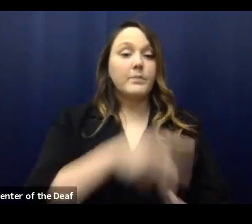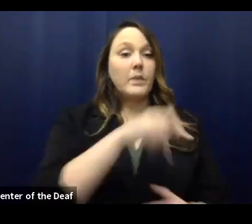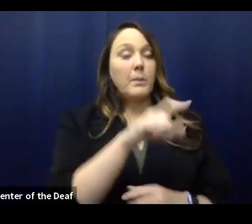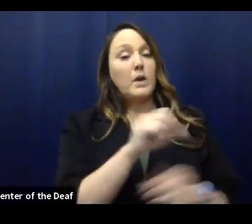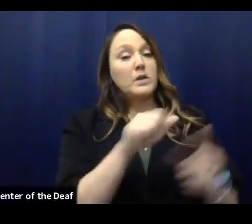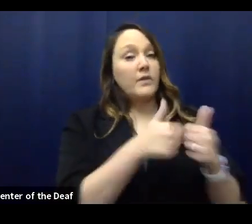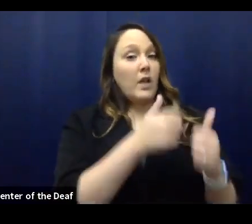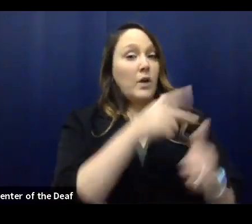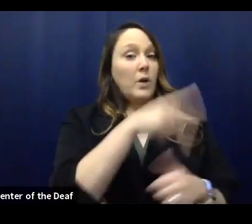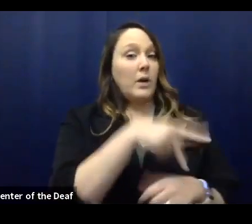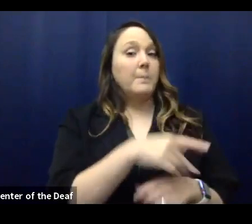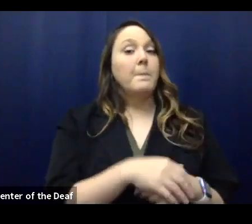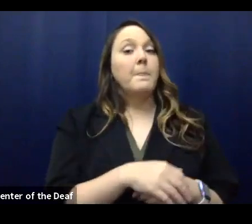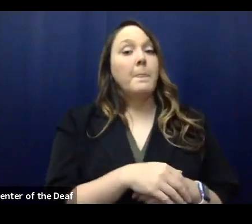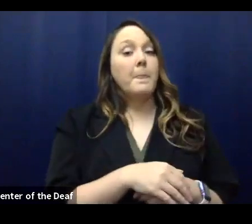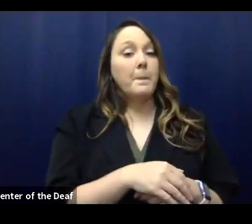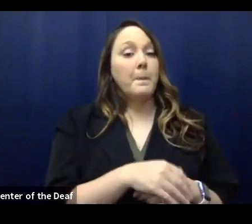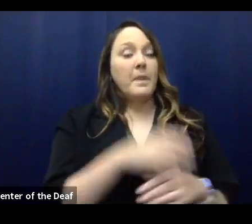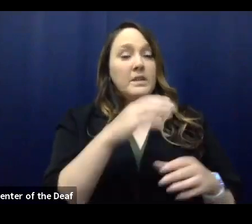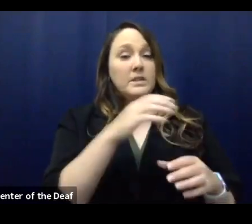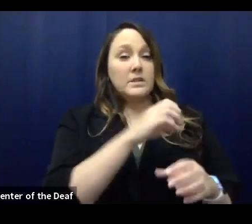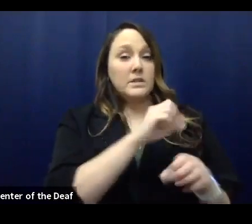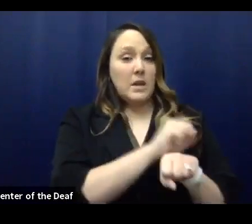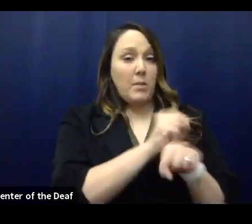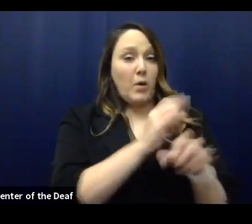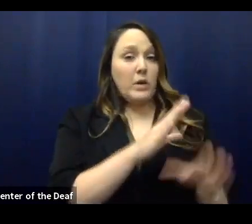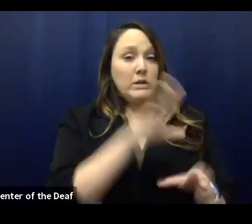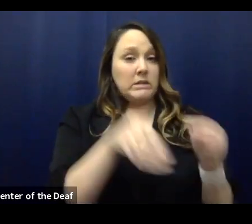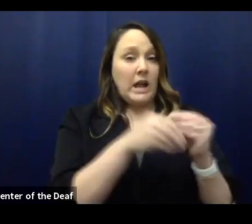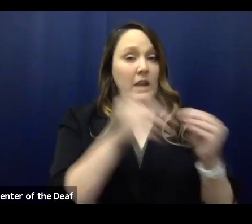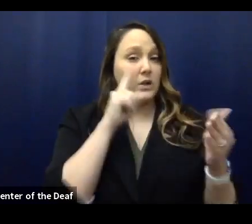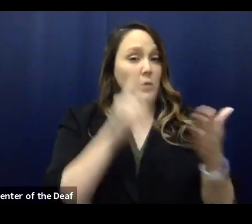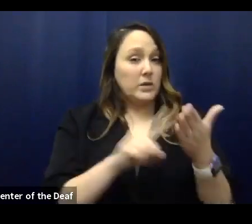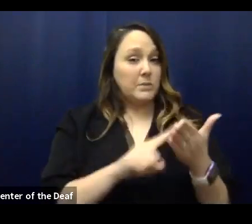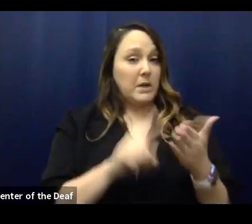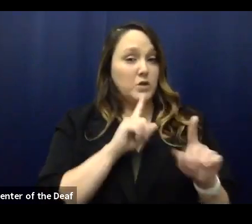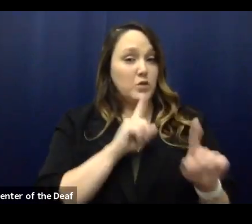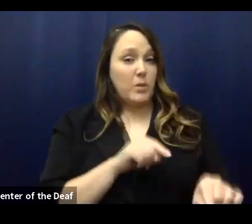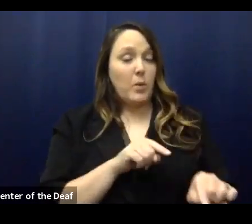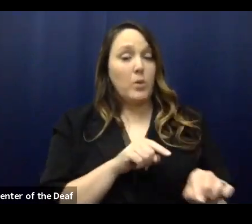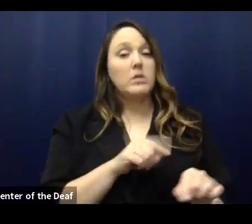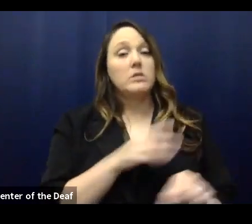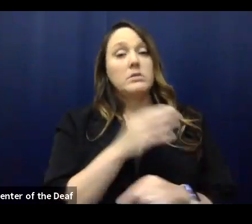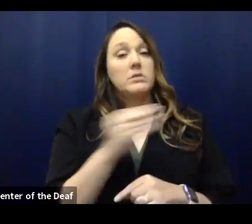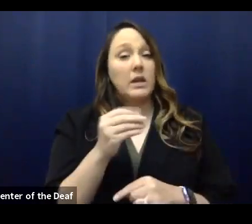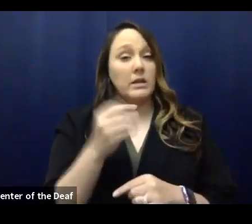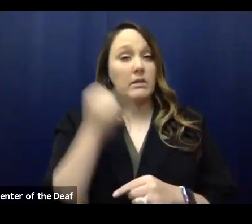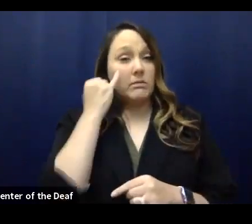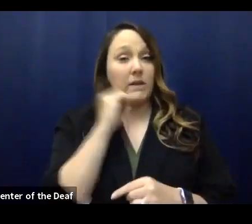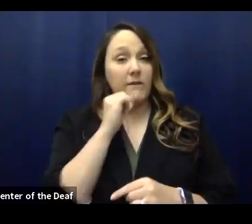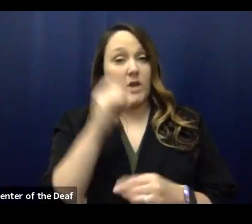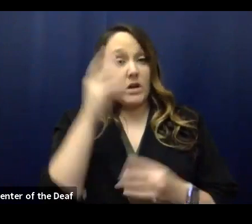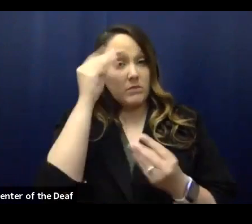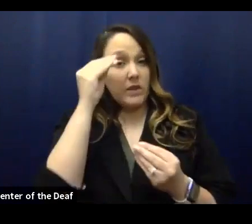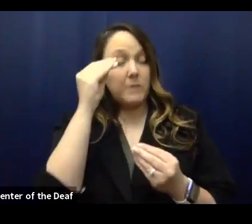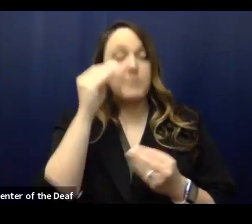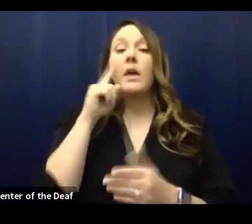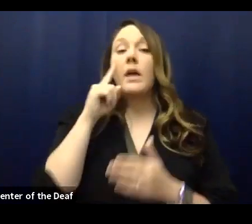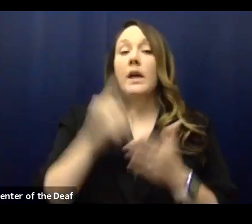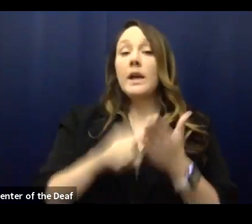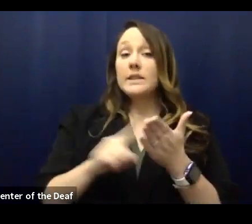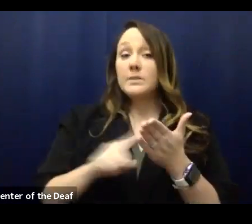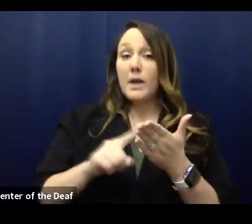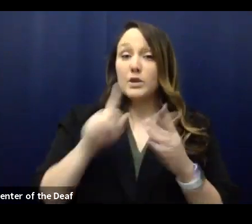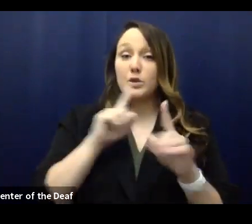mask use by restaurant employees been added to the inspection reports? If not, is it being considered? The inspection reports are determined